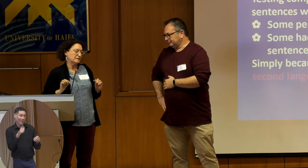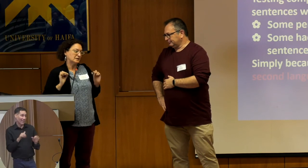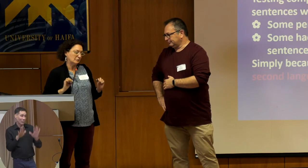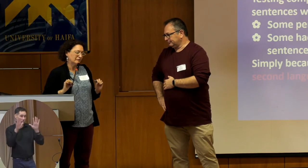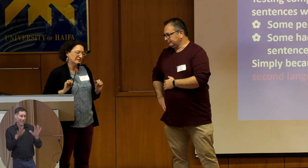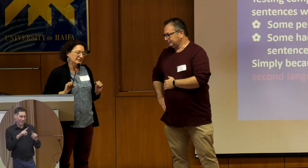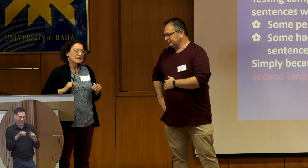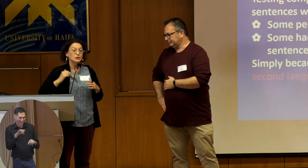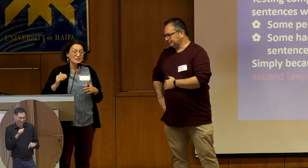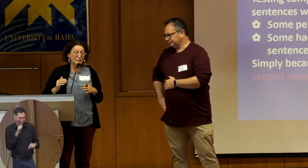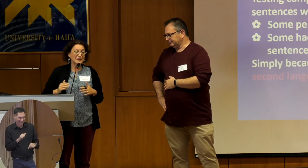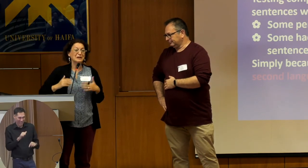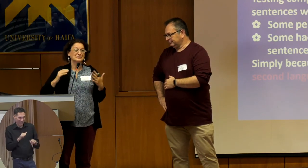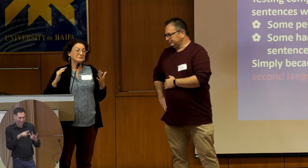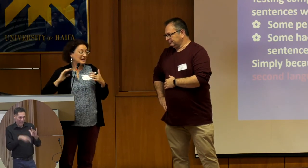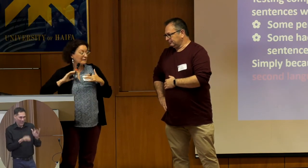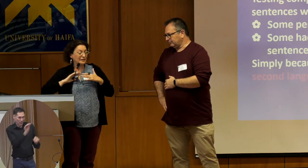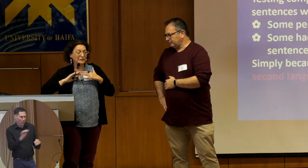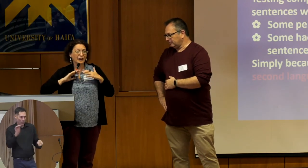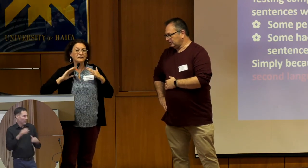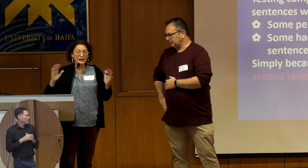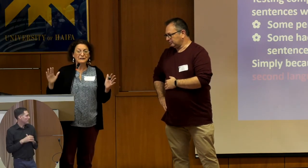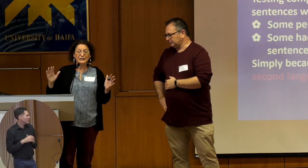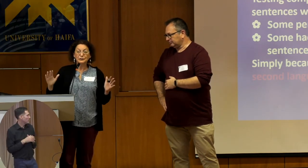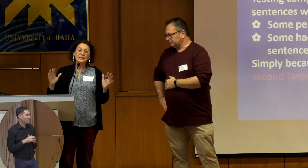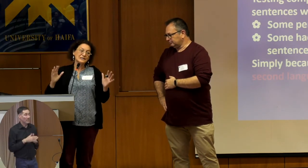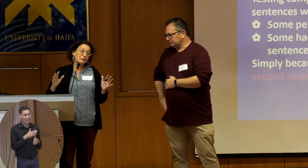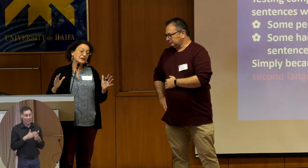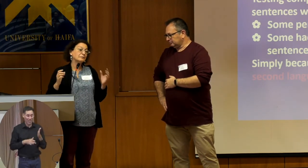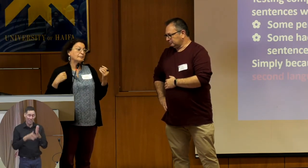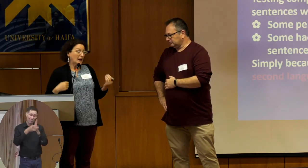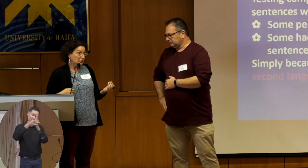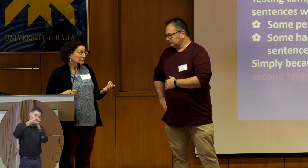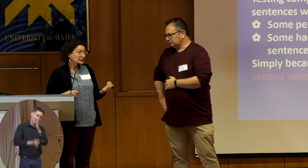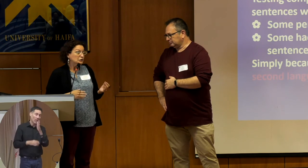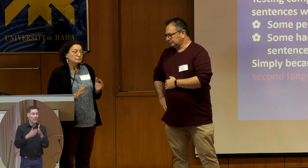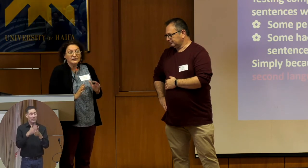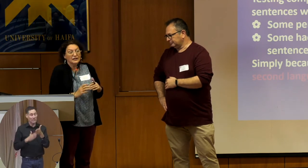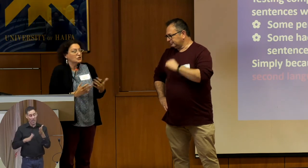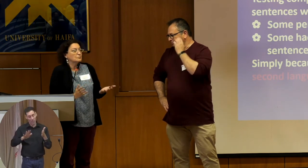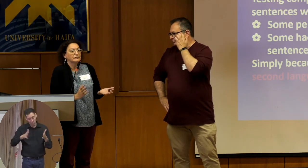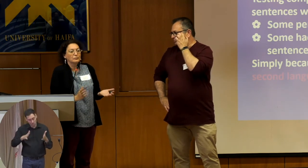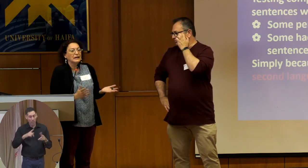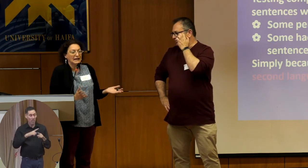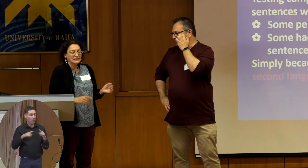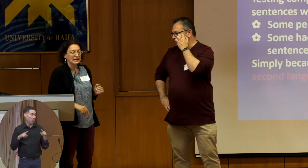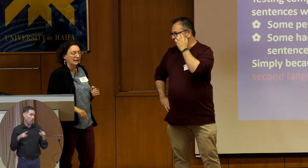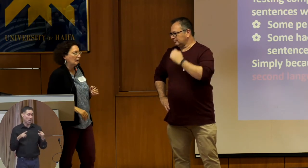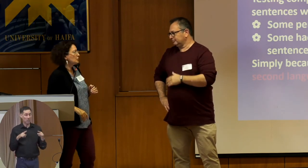deficit in movement. So some of them are very, very good. And some of them are not very good, but they are just performing like a second language.